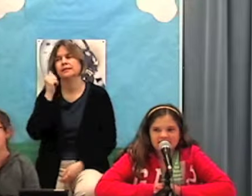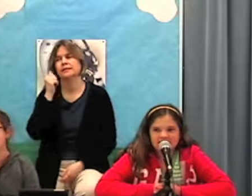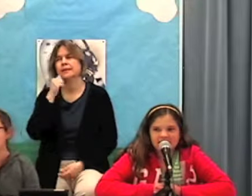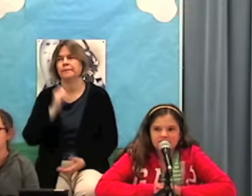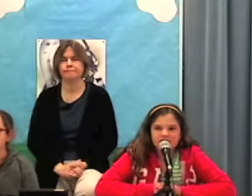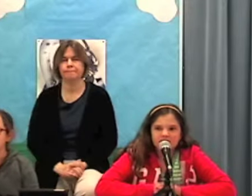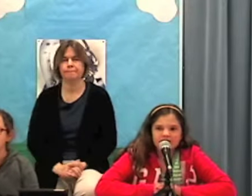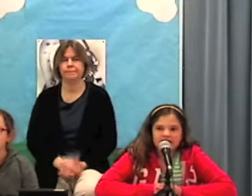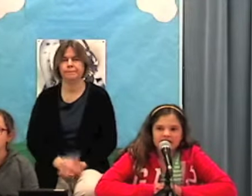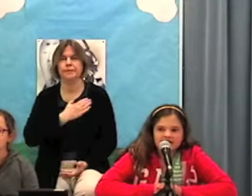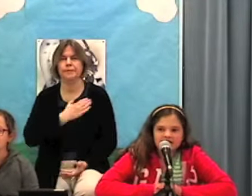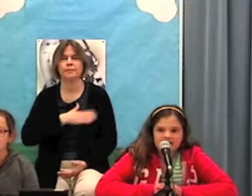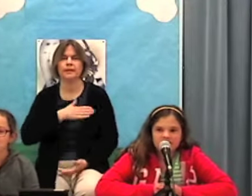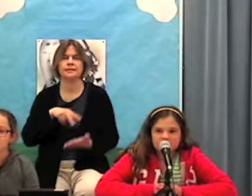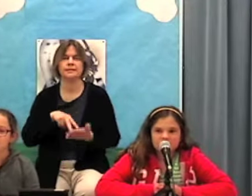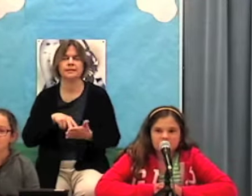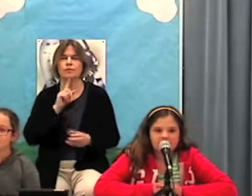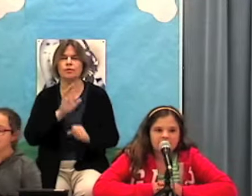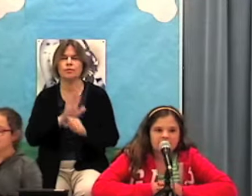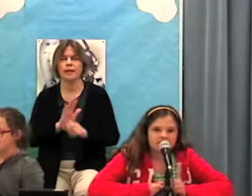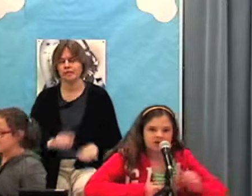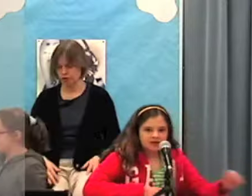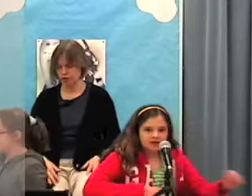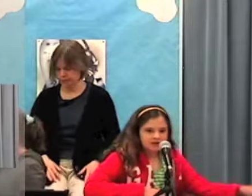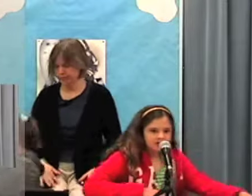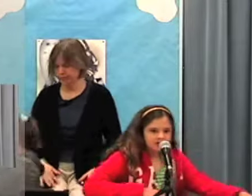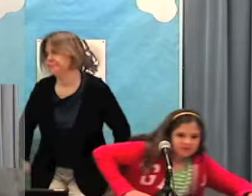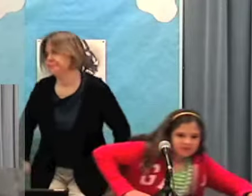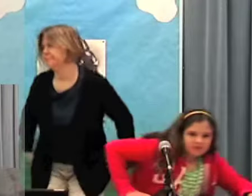Income. Please stand for the pledge.